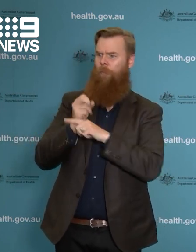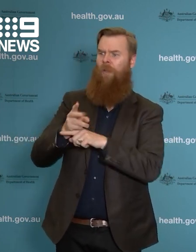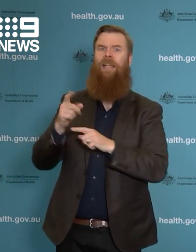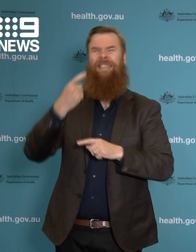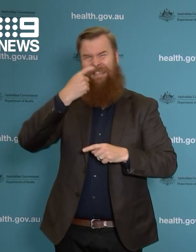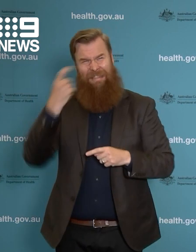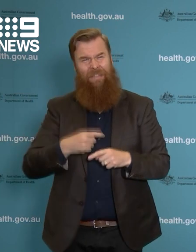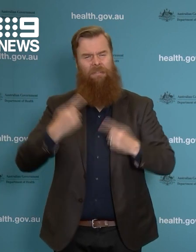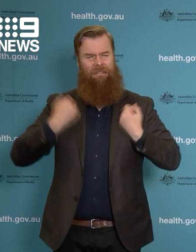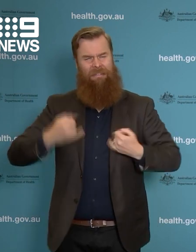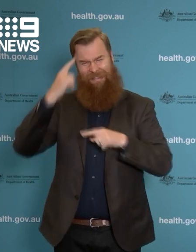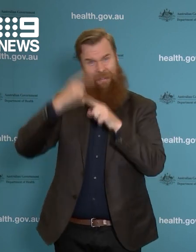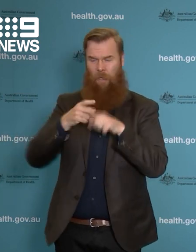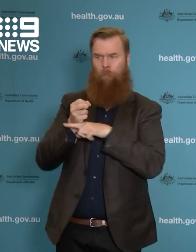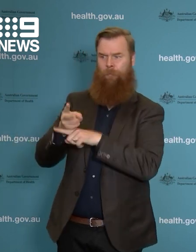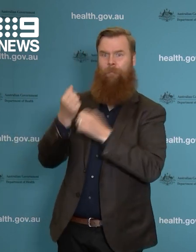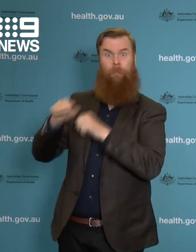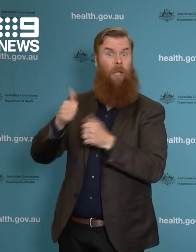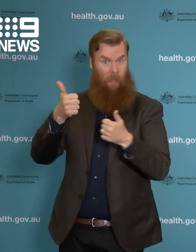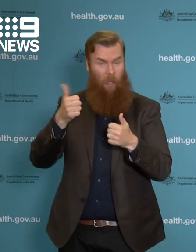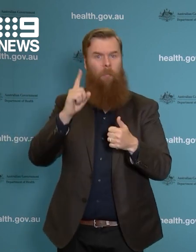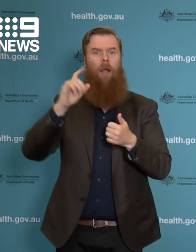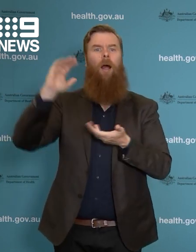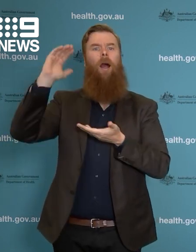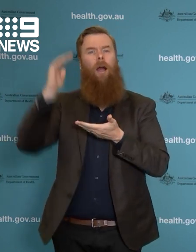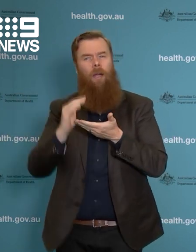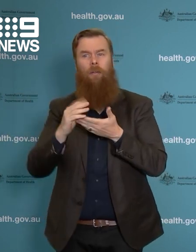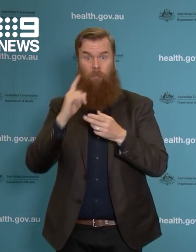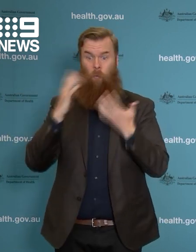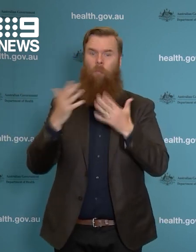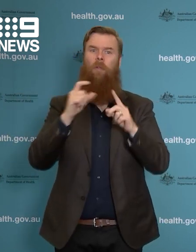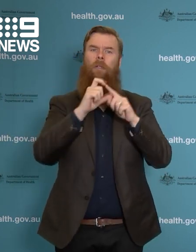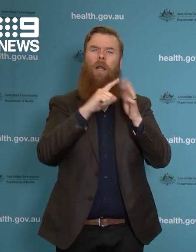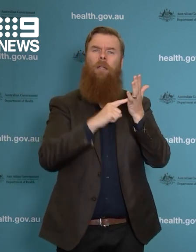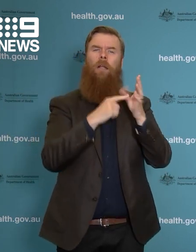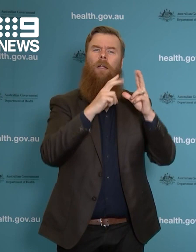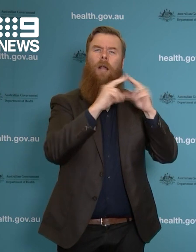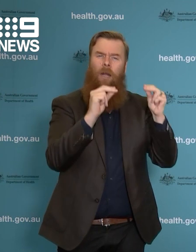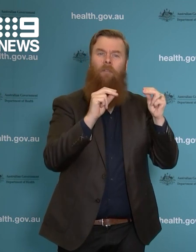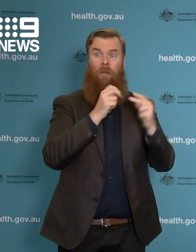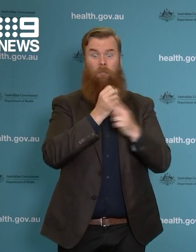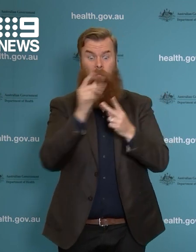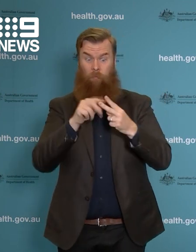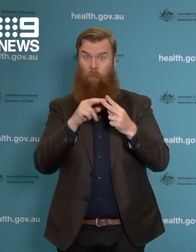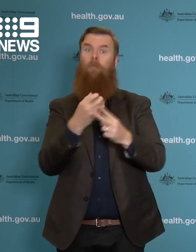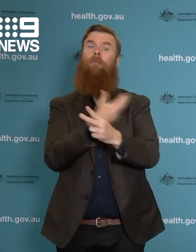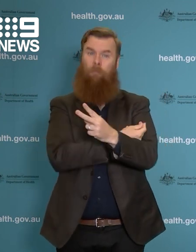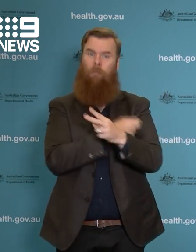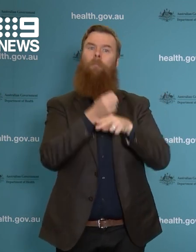case with Delta, for example, but it does remain effective. And I think that's one of the reasons why